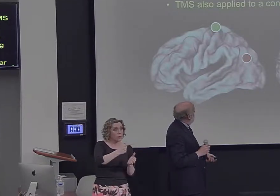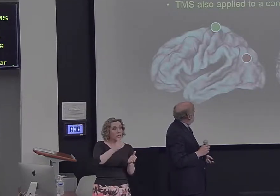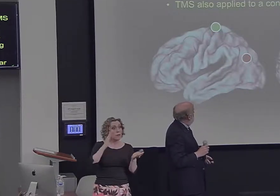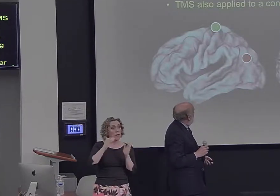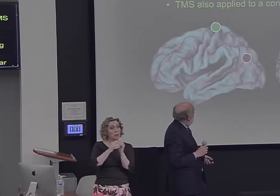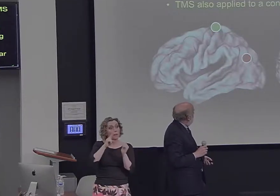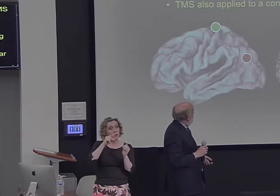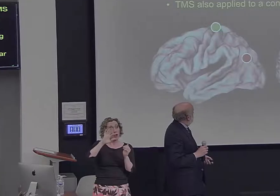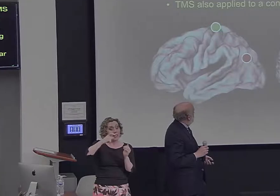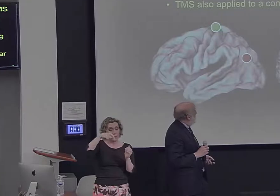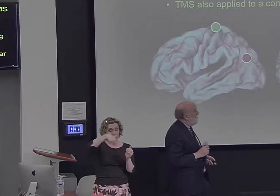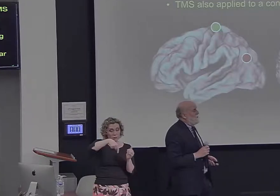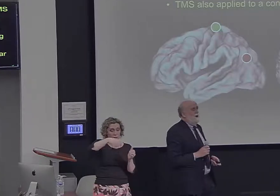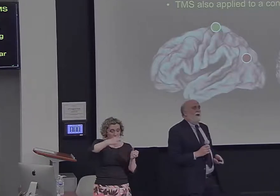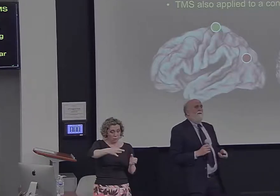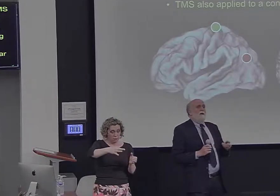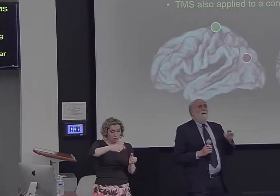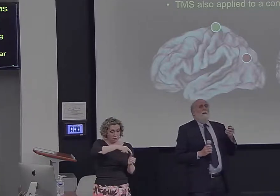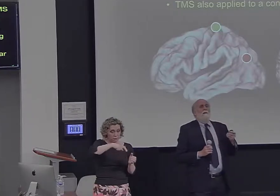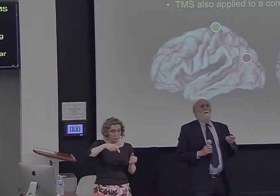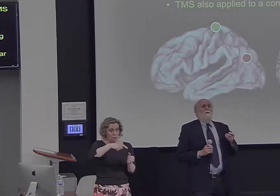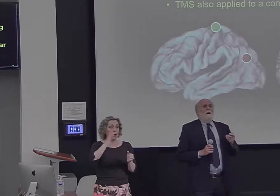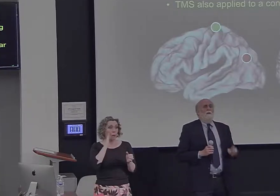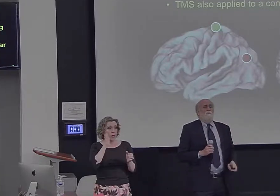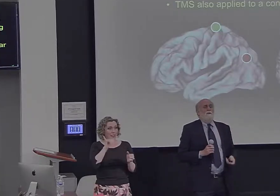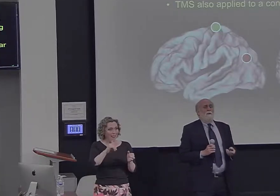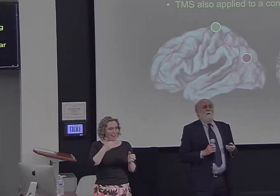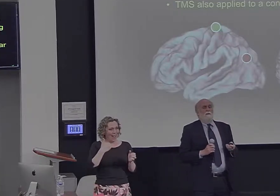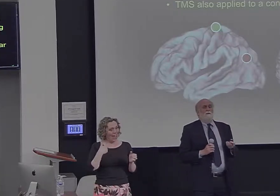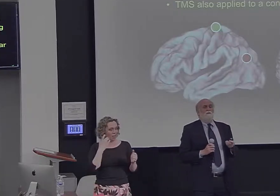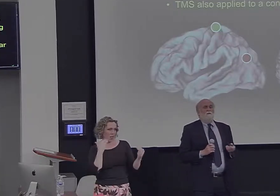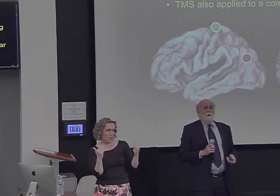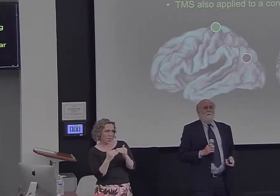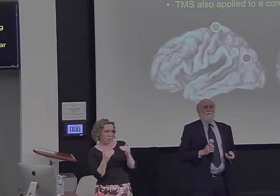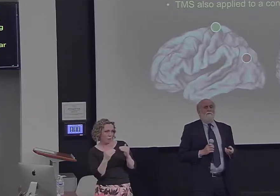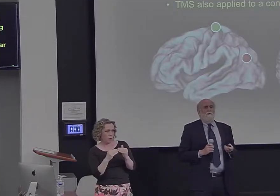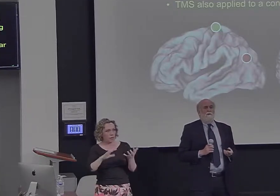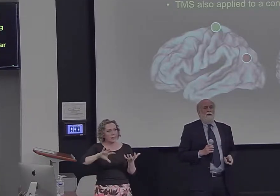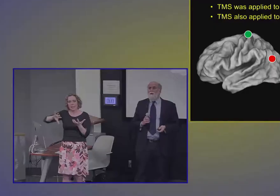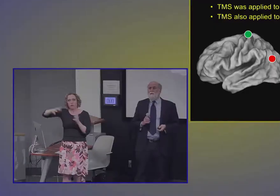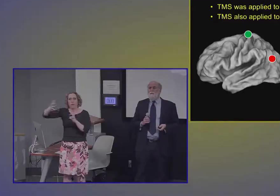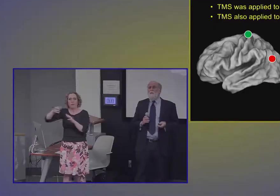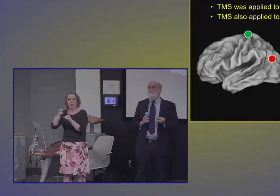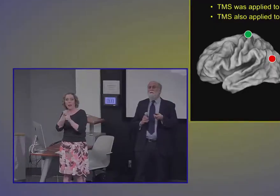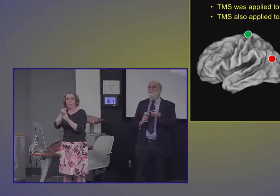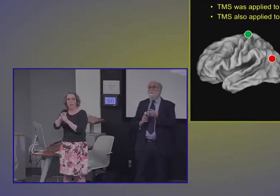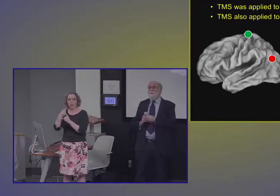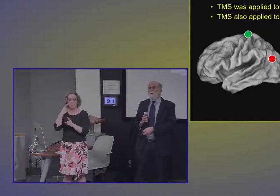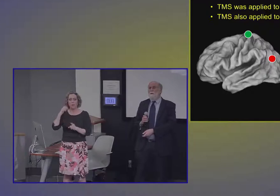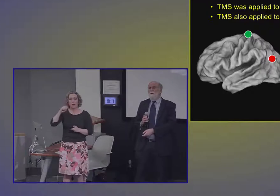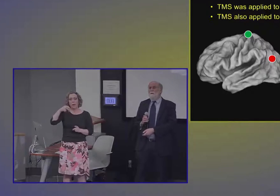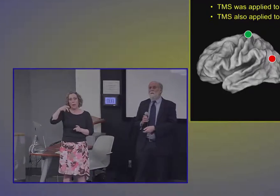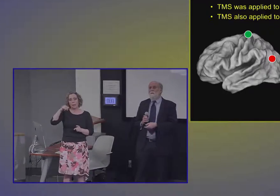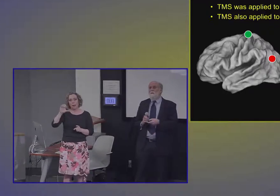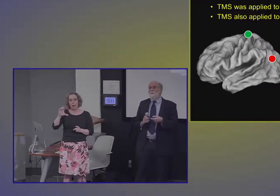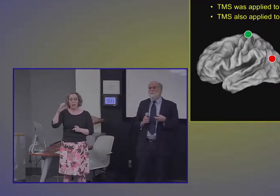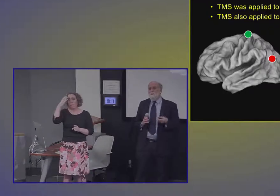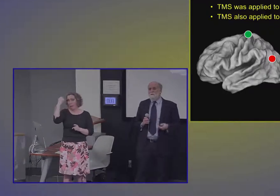is going to have a comparable disruptive effect on episodic memory and episodic